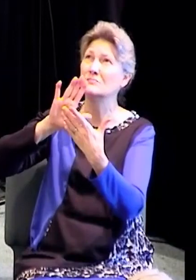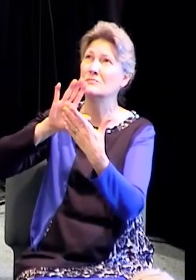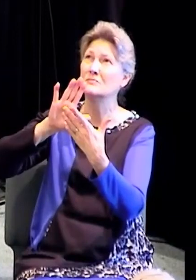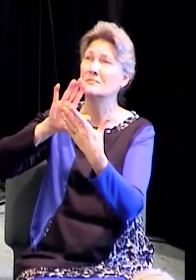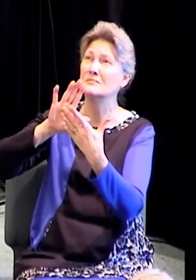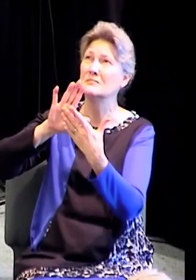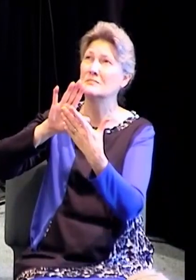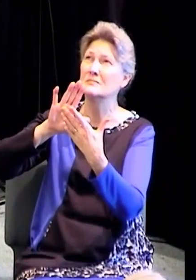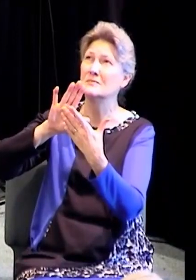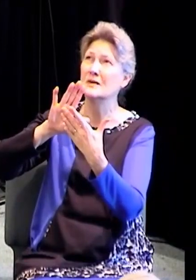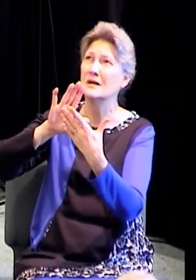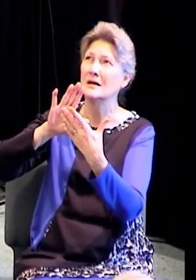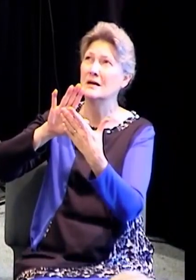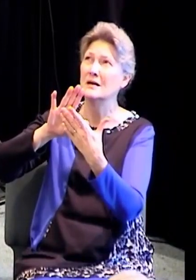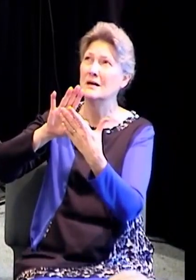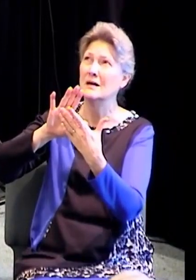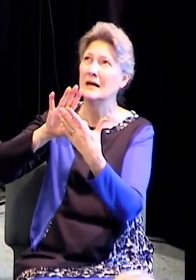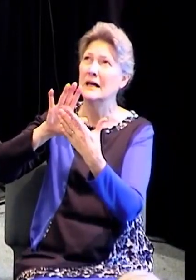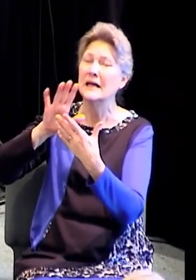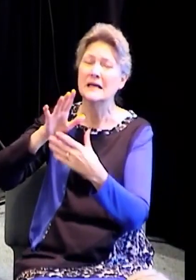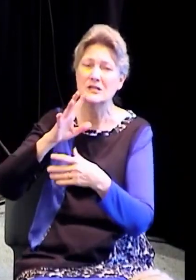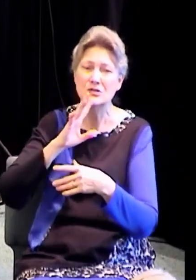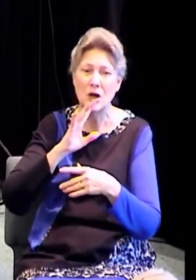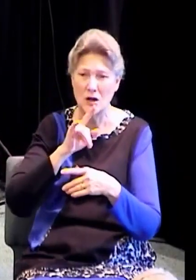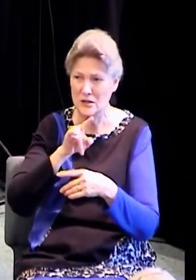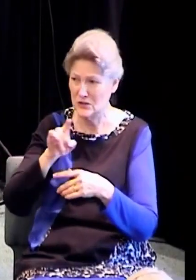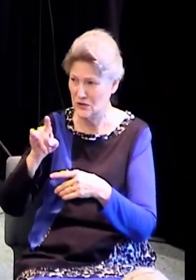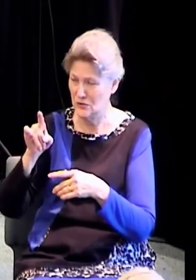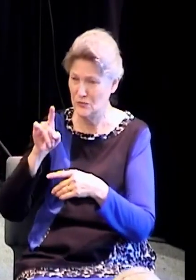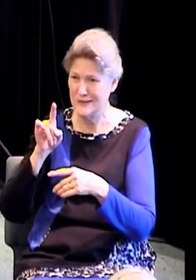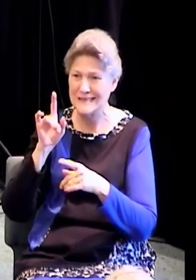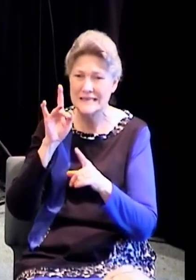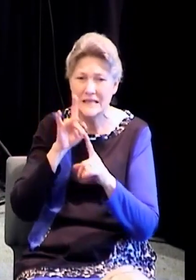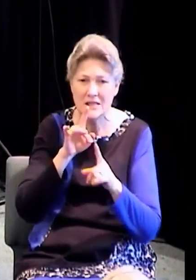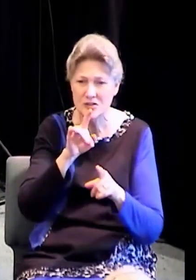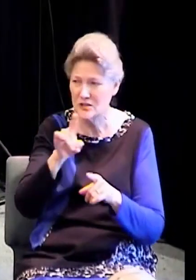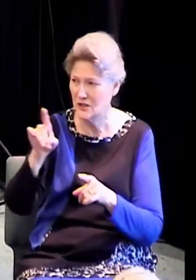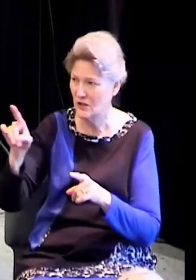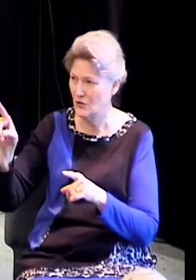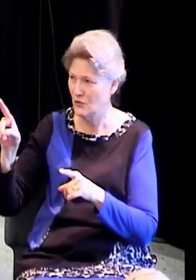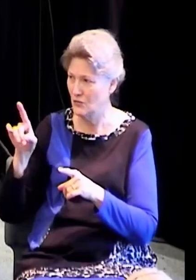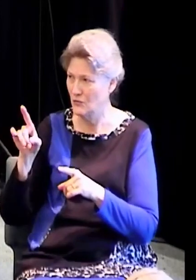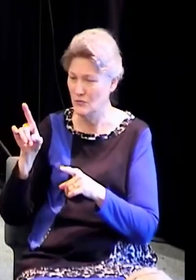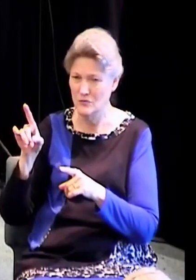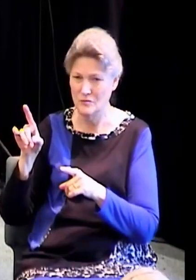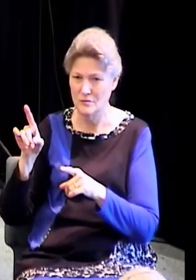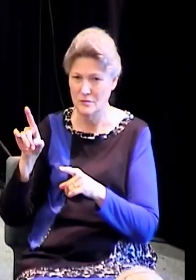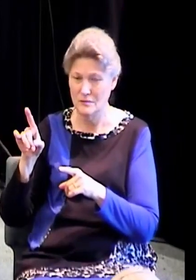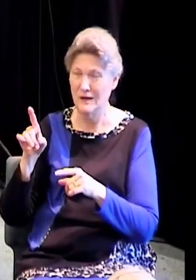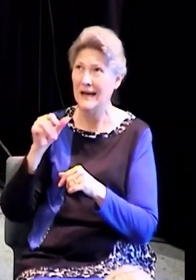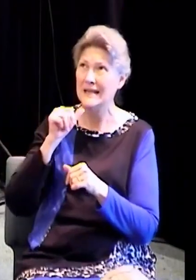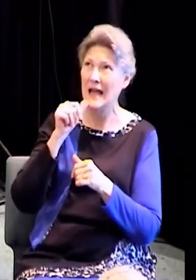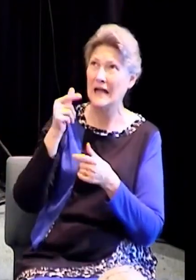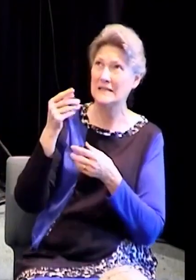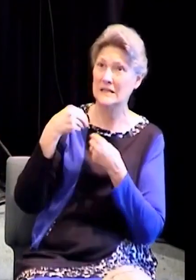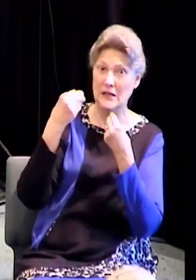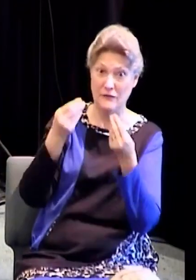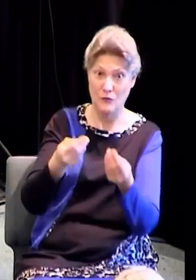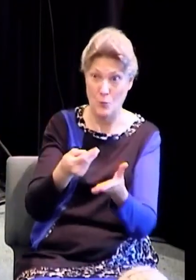he is absolutely speaking to you. He's saying, I'm not here to give you silver and gold. I'm here to fill your